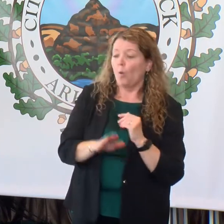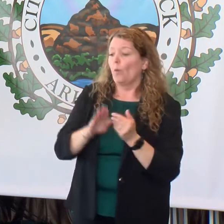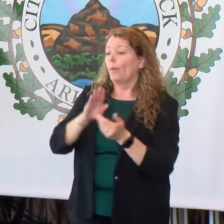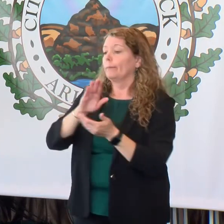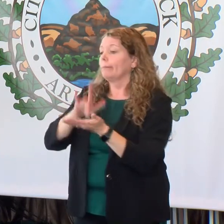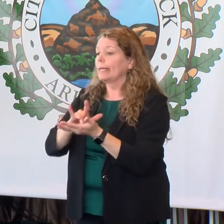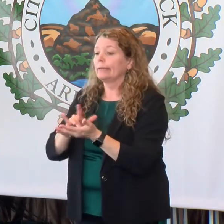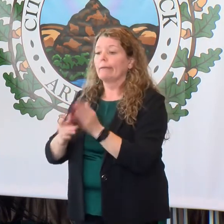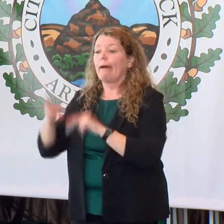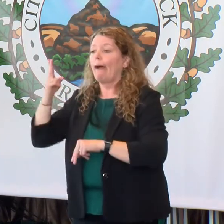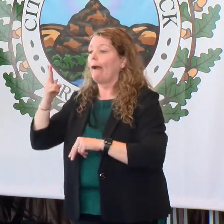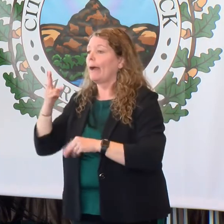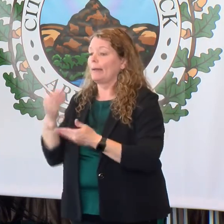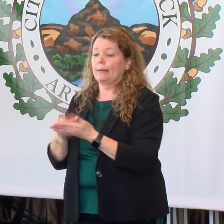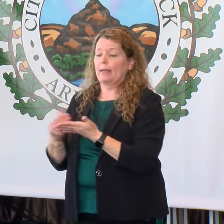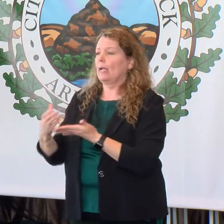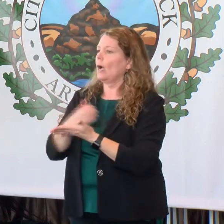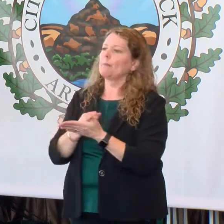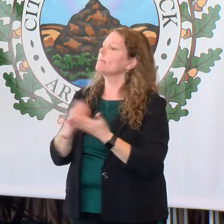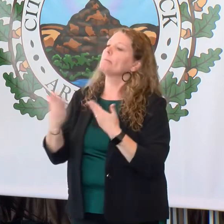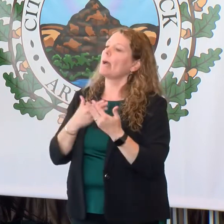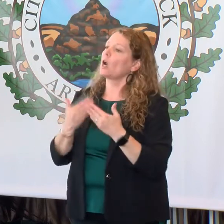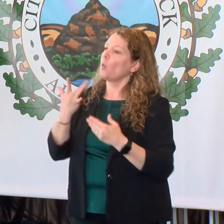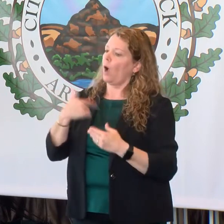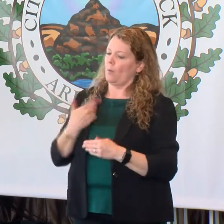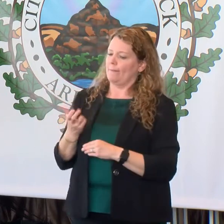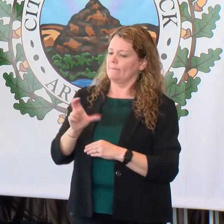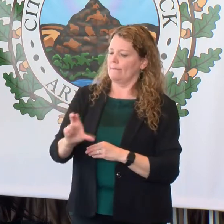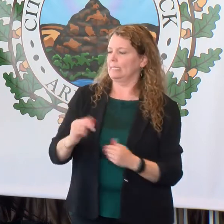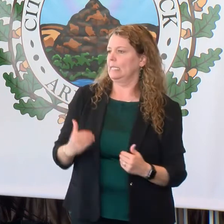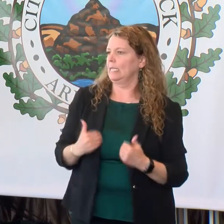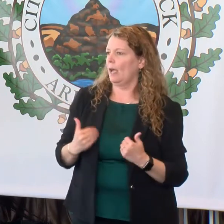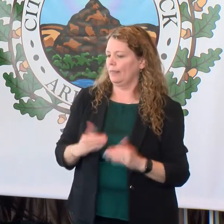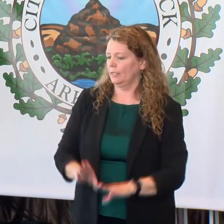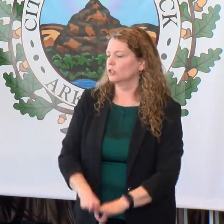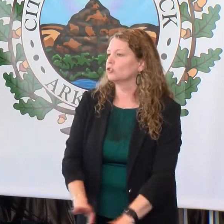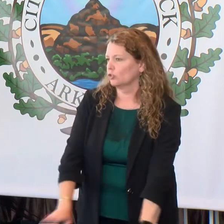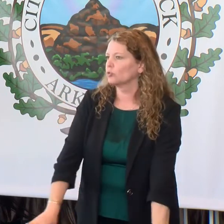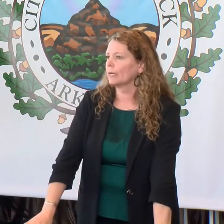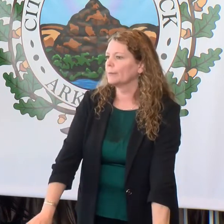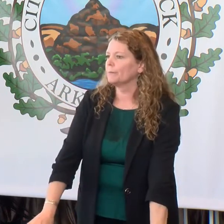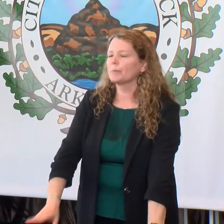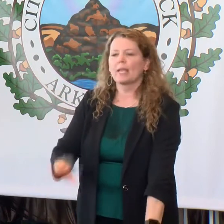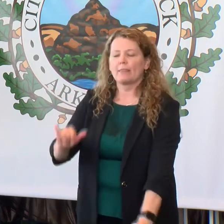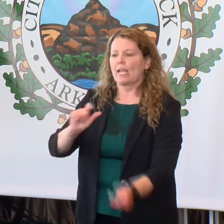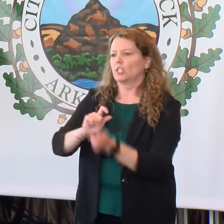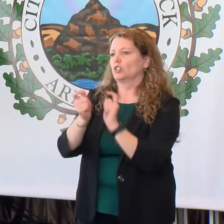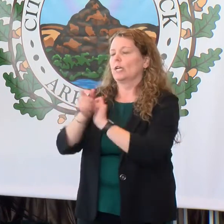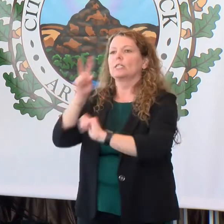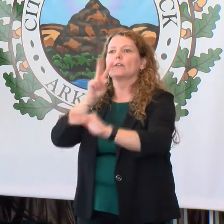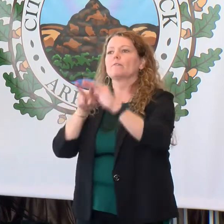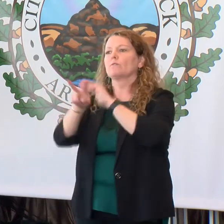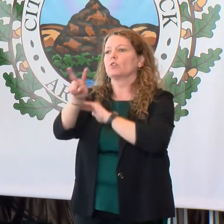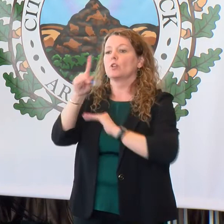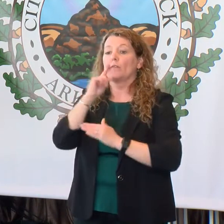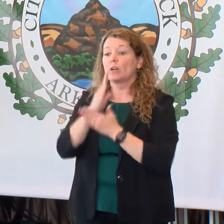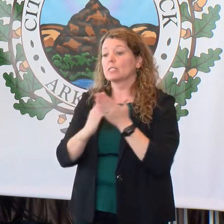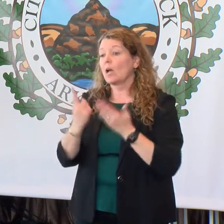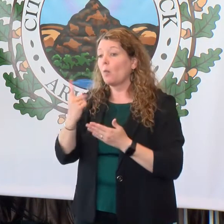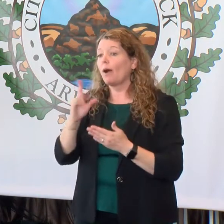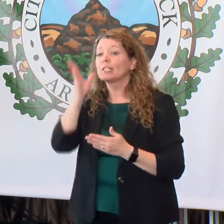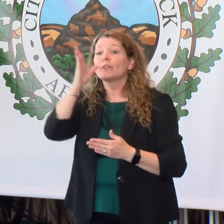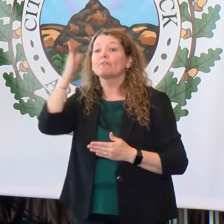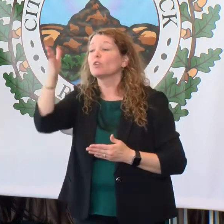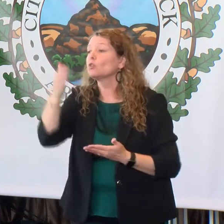moderately income, or high-income, because we're choosing to invest in our youth with our early childhood education that clearly changes the trajectory of someone's wealth. We're also